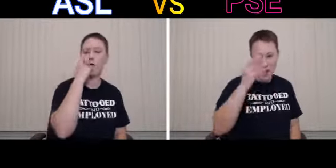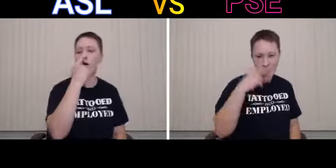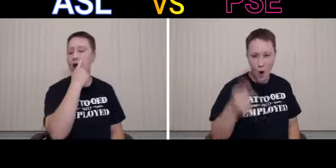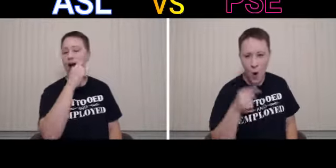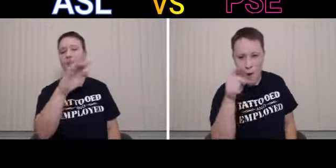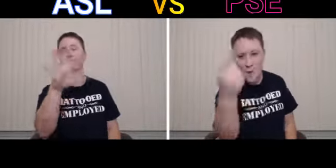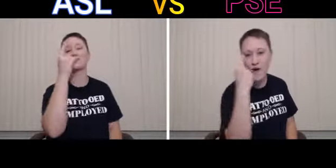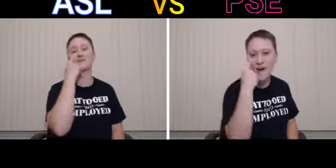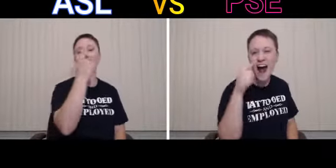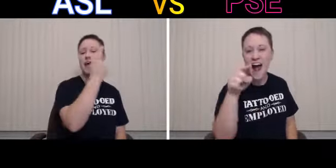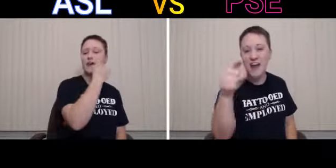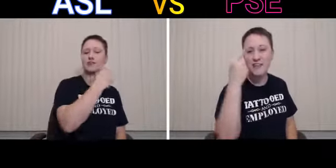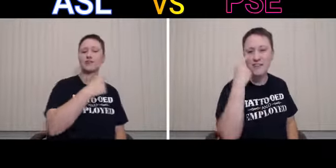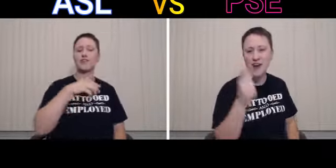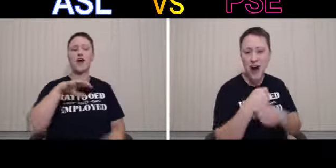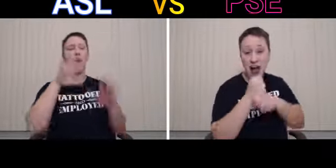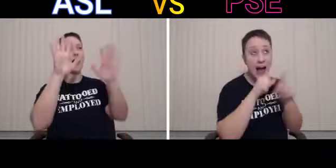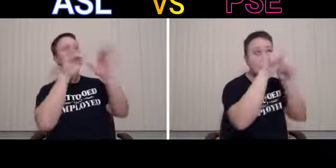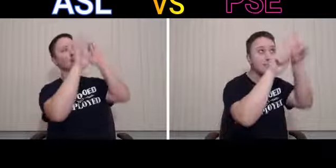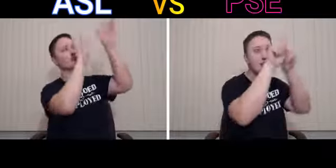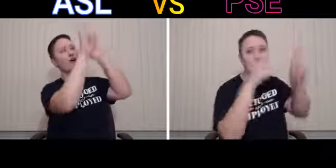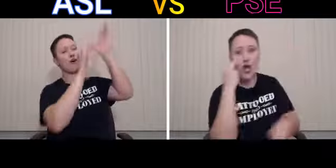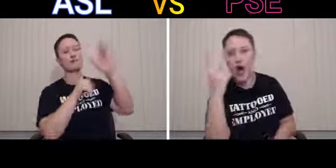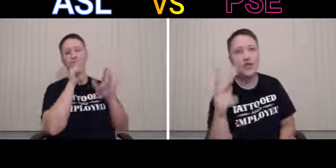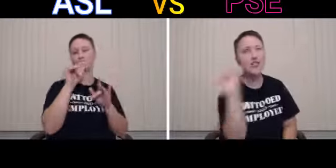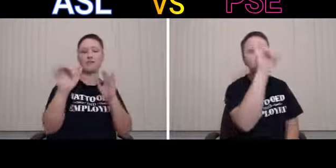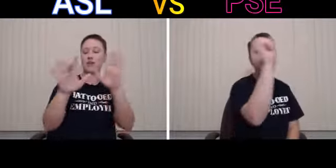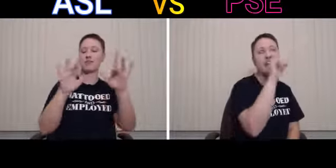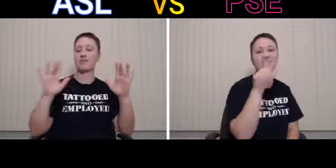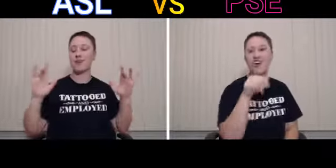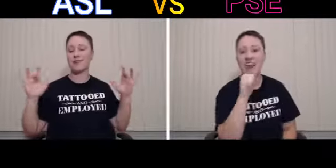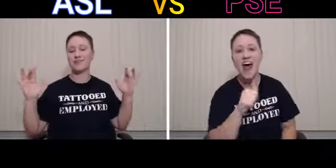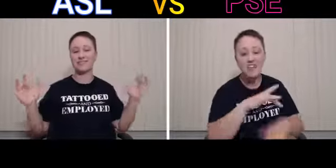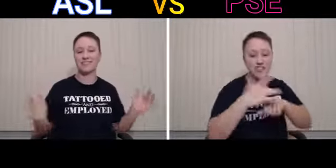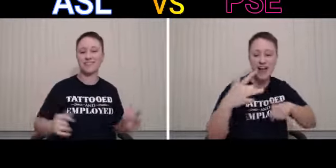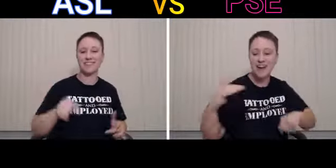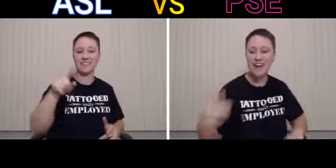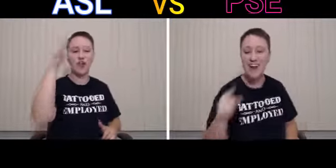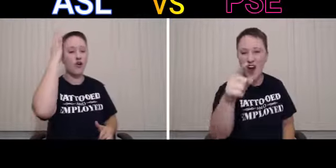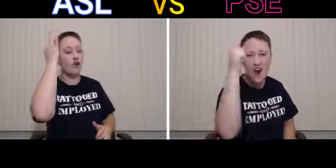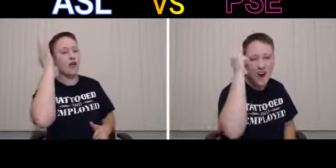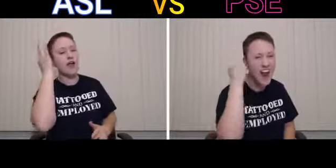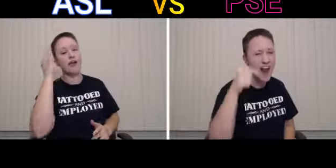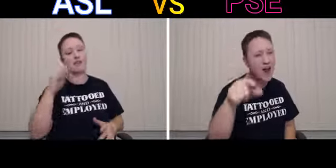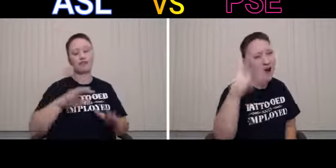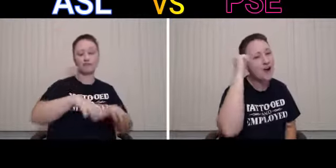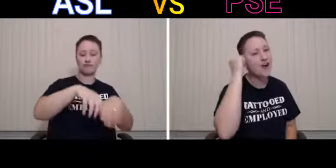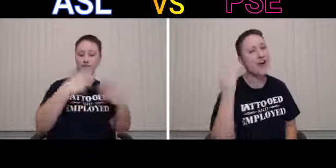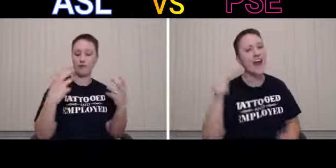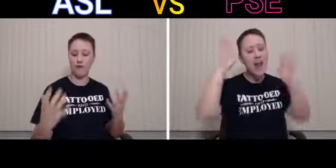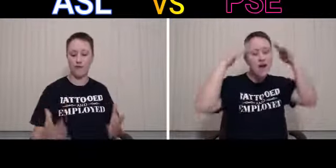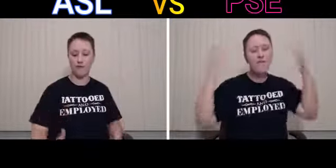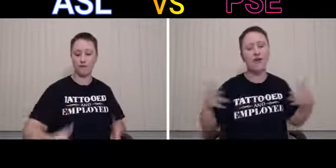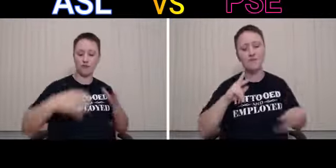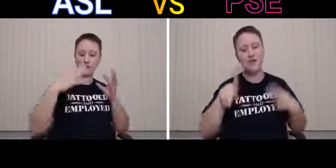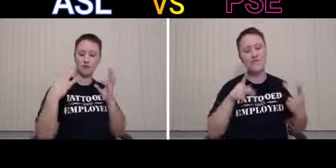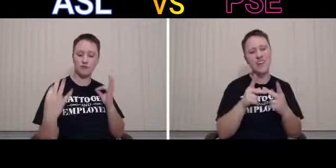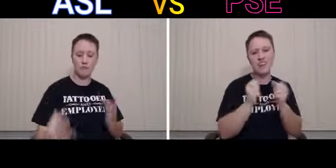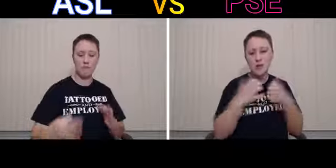Oh, her eyes, her eyes, make the stars look like they're not shining Her hair, her hair, falls perfectly